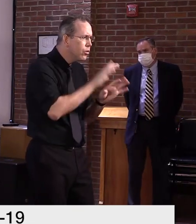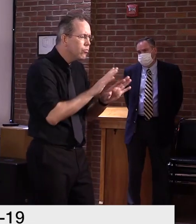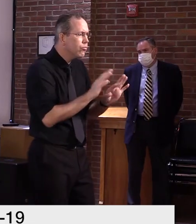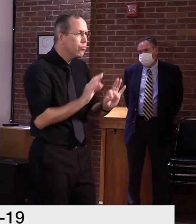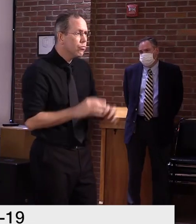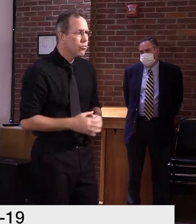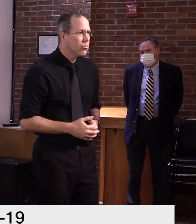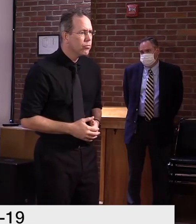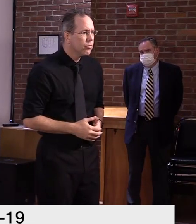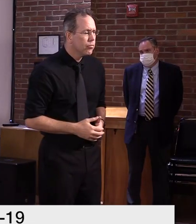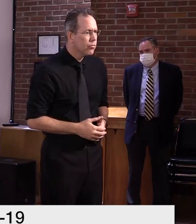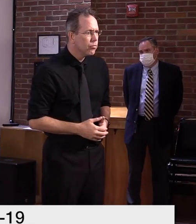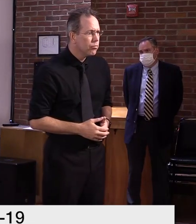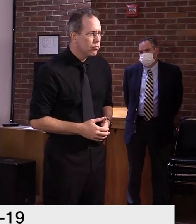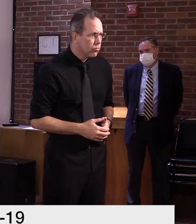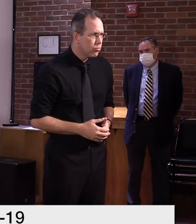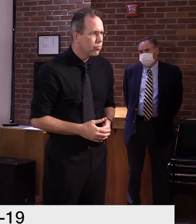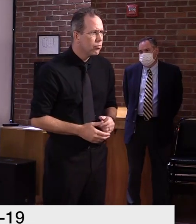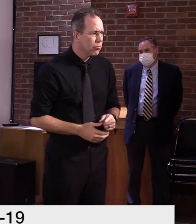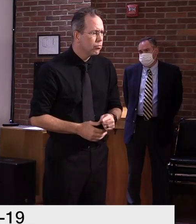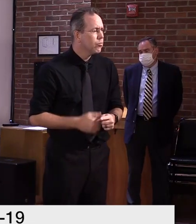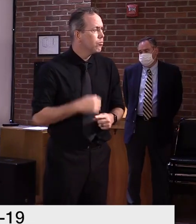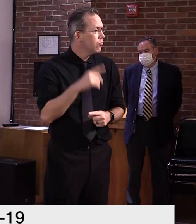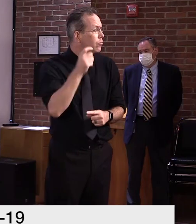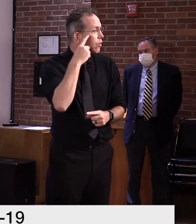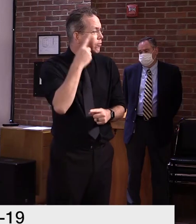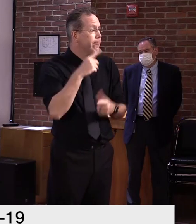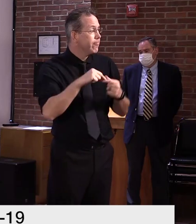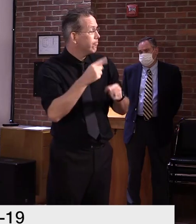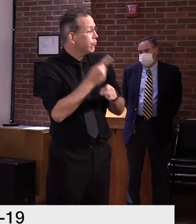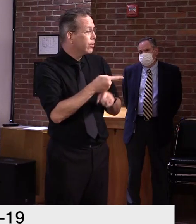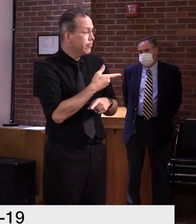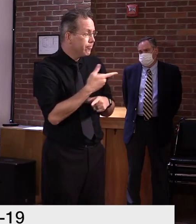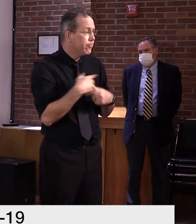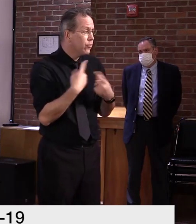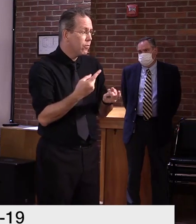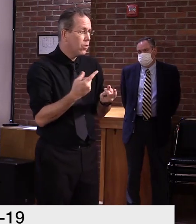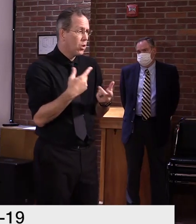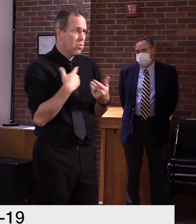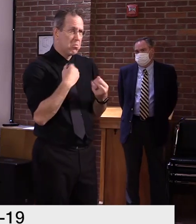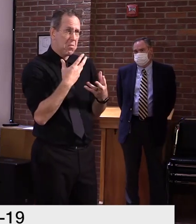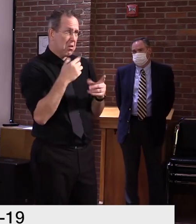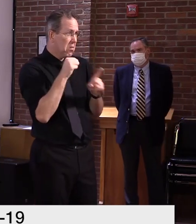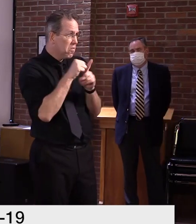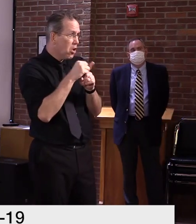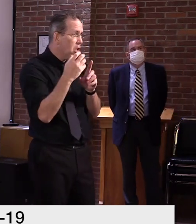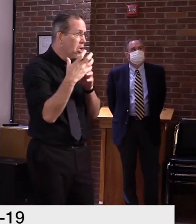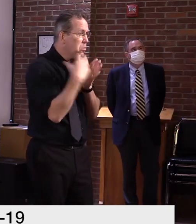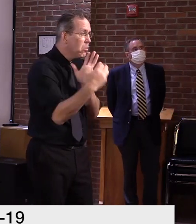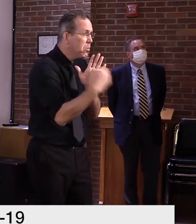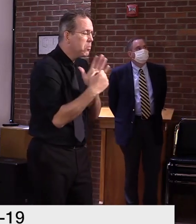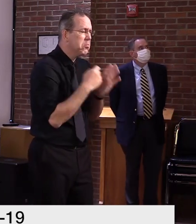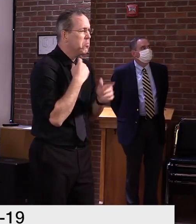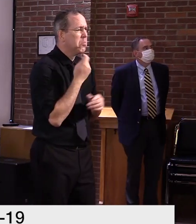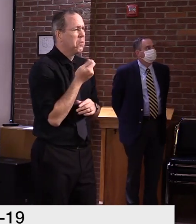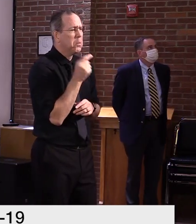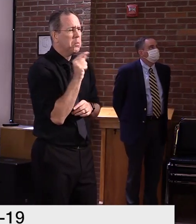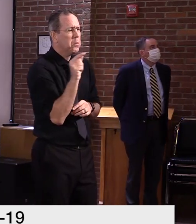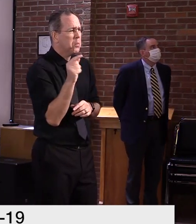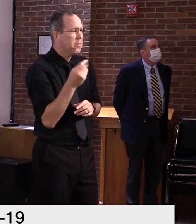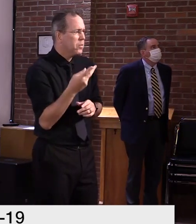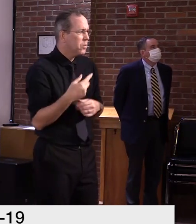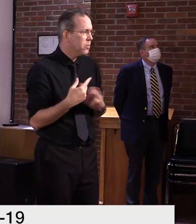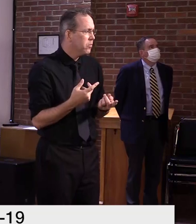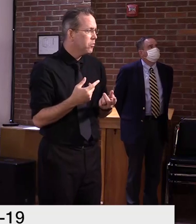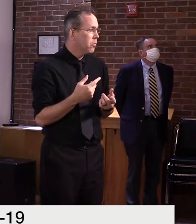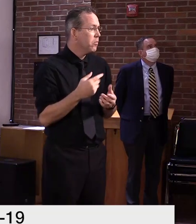it's not widespread at this point. Uh, the ones that we have determined are fraudulent. It's not an astronomical number as compared to